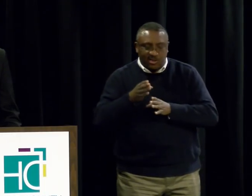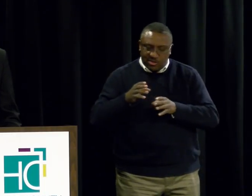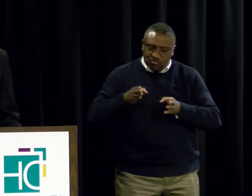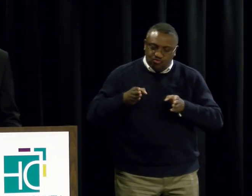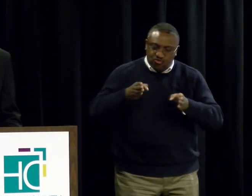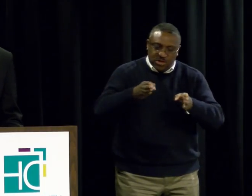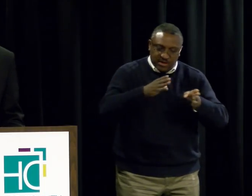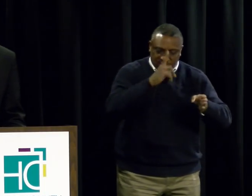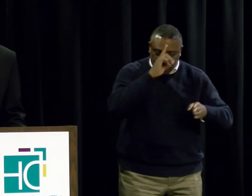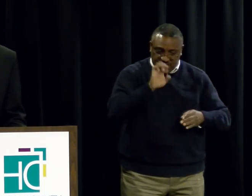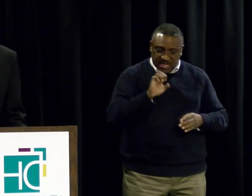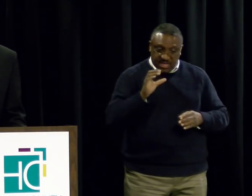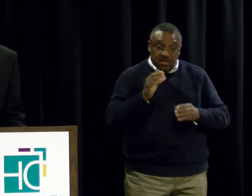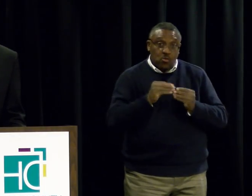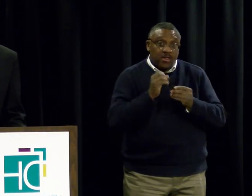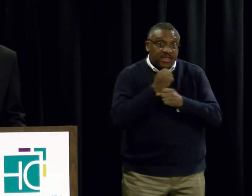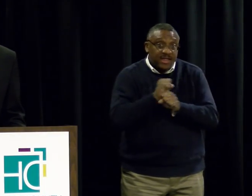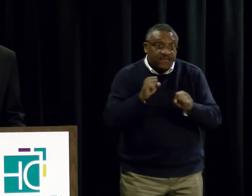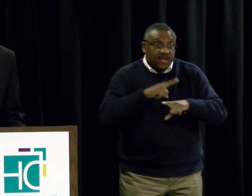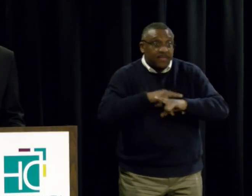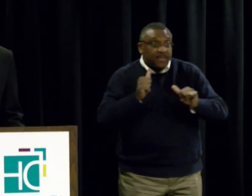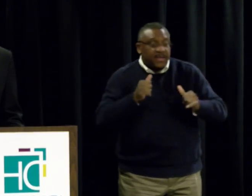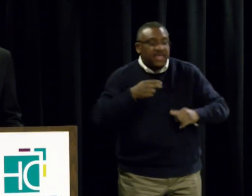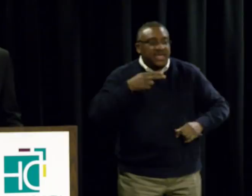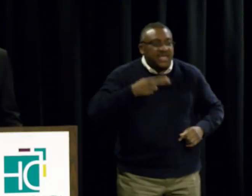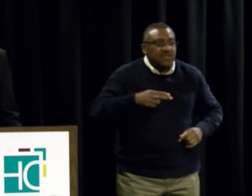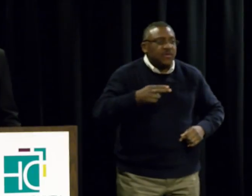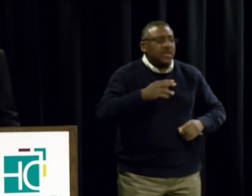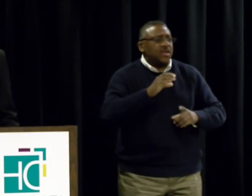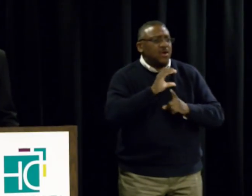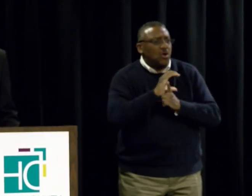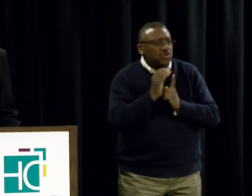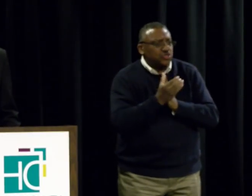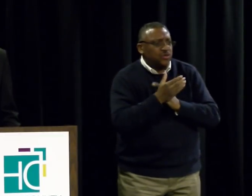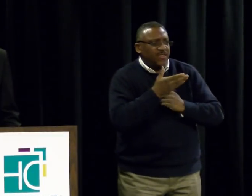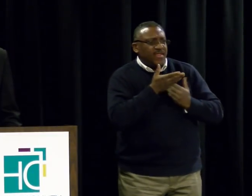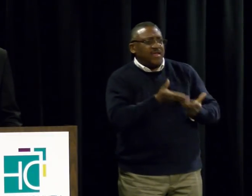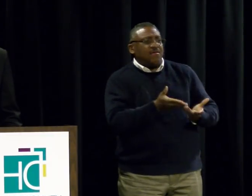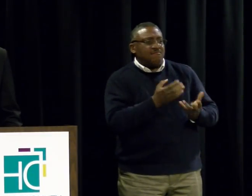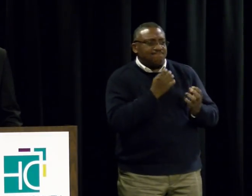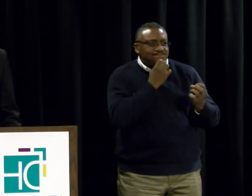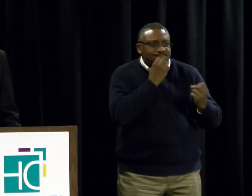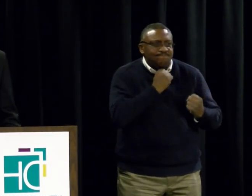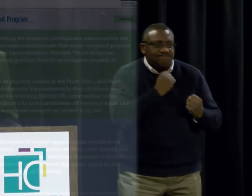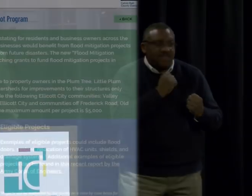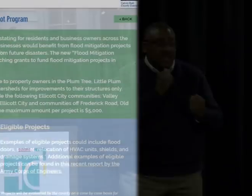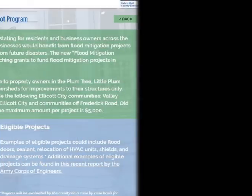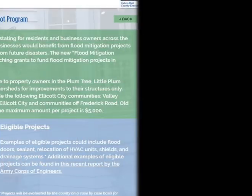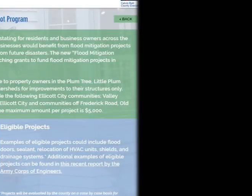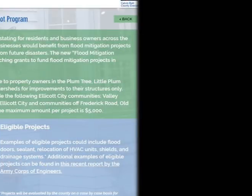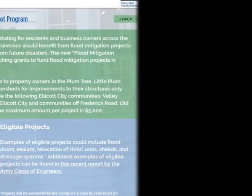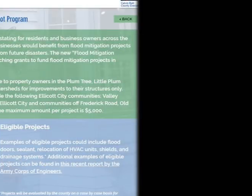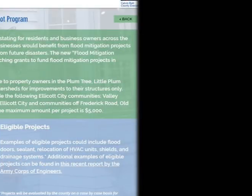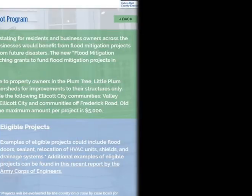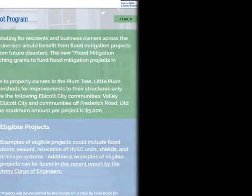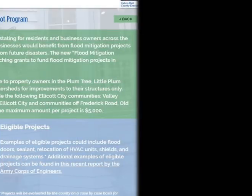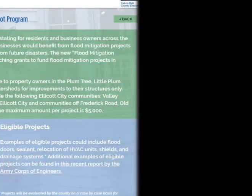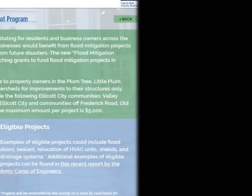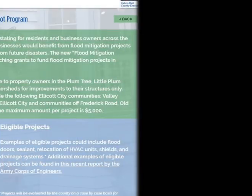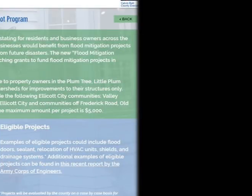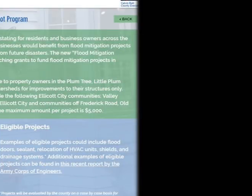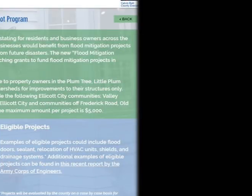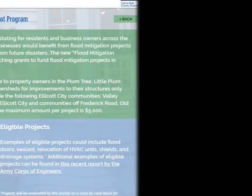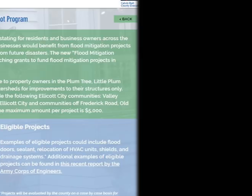preserving the history and the culture that make it a national treasure. We created a flood mitigation assistant